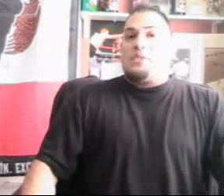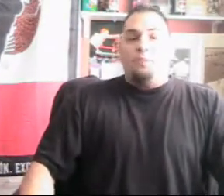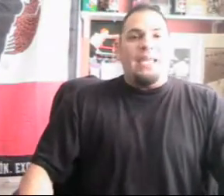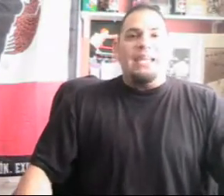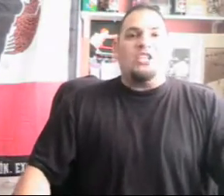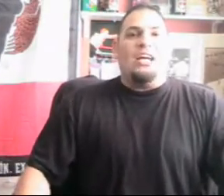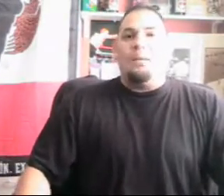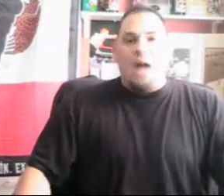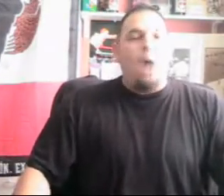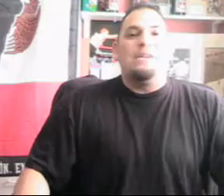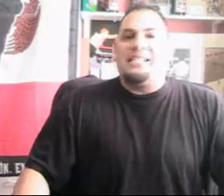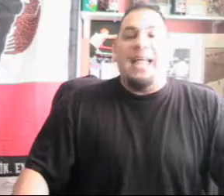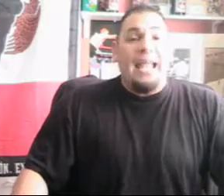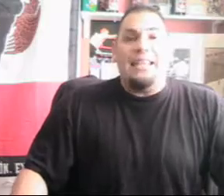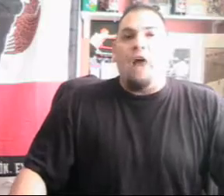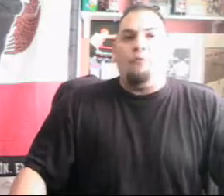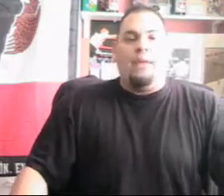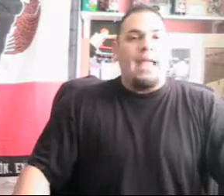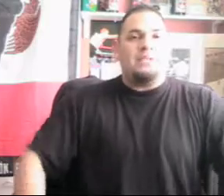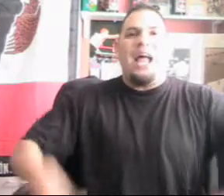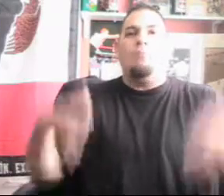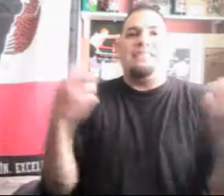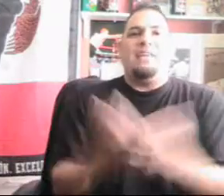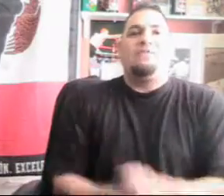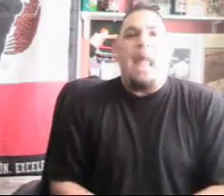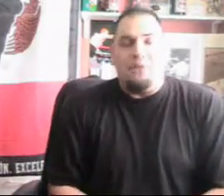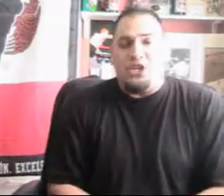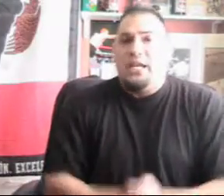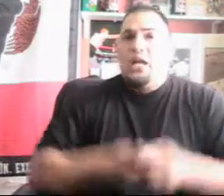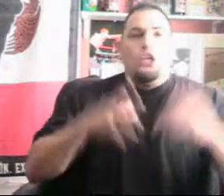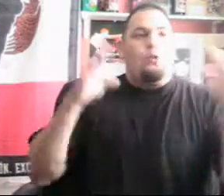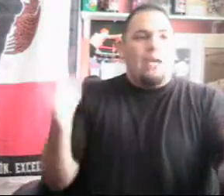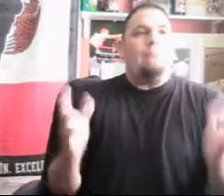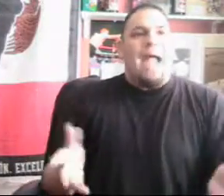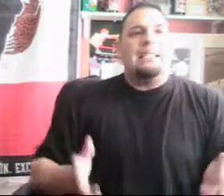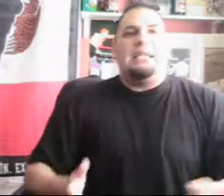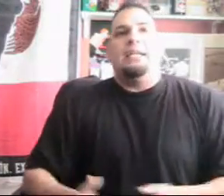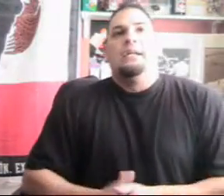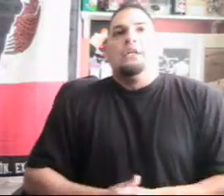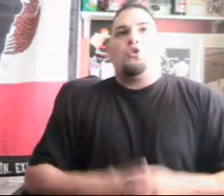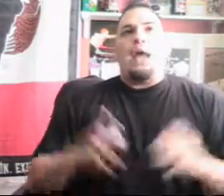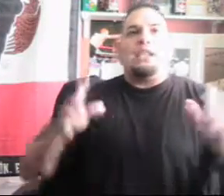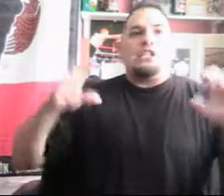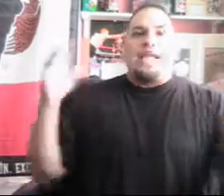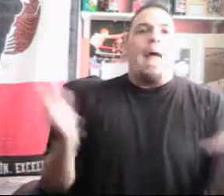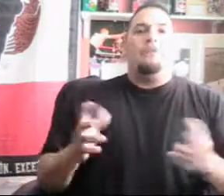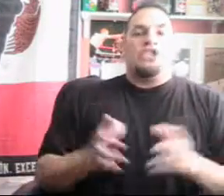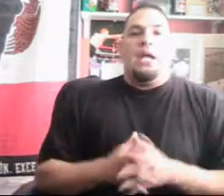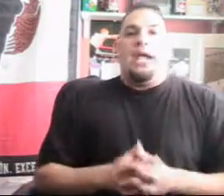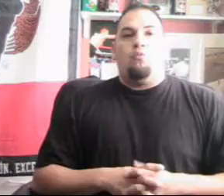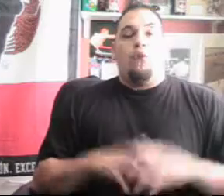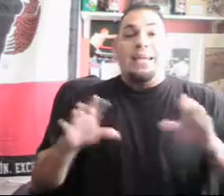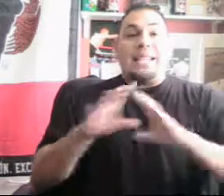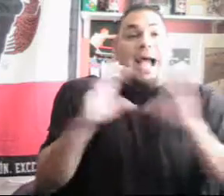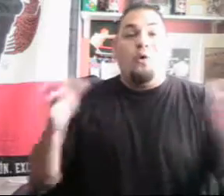speaking, talking about how much they hate the alphabet games and how much they've damaged it. know, Ring Magazine tried to establish a ring title